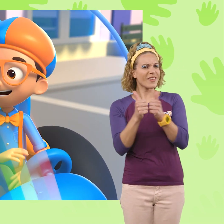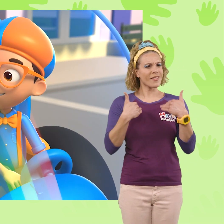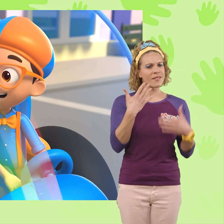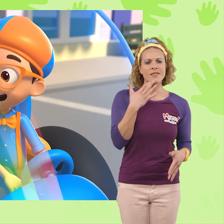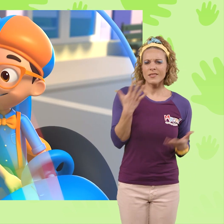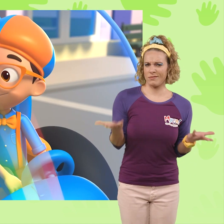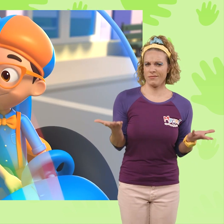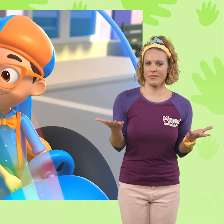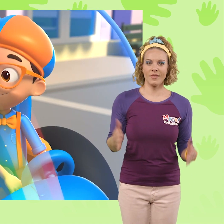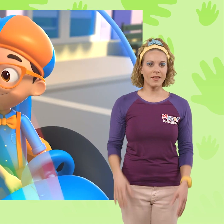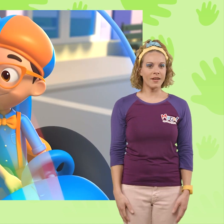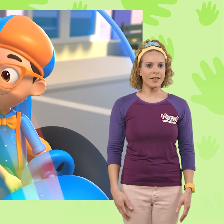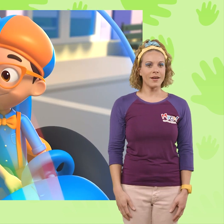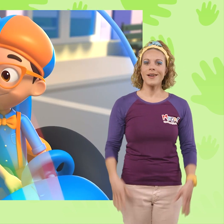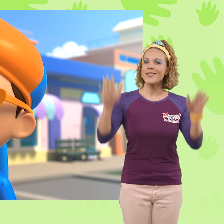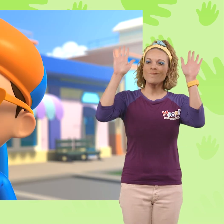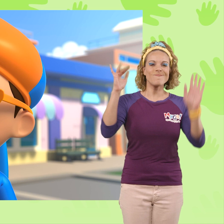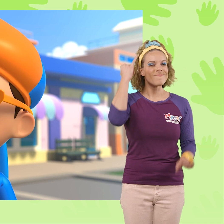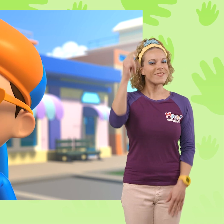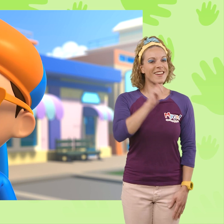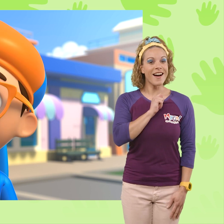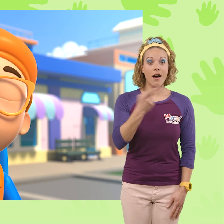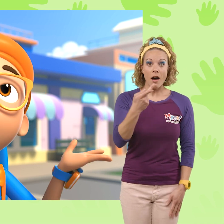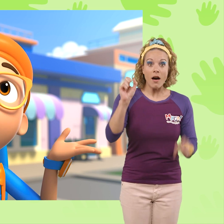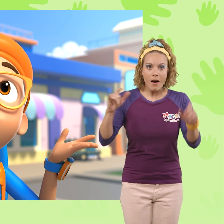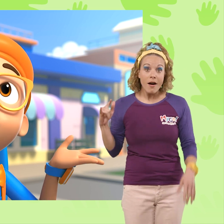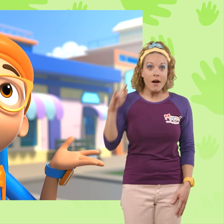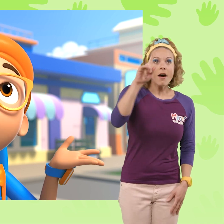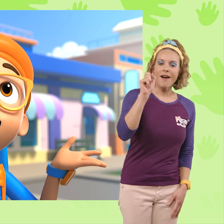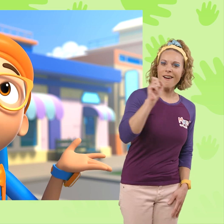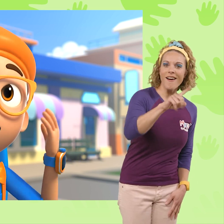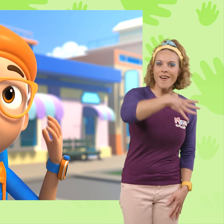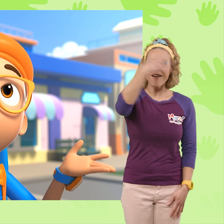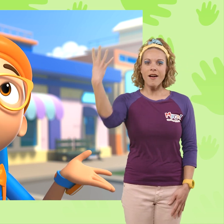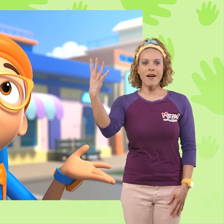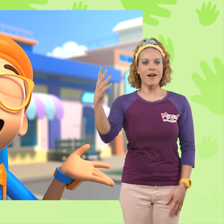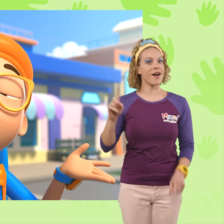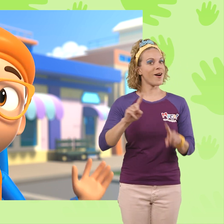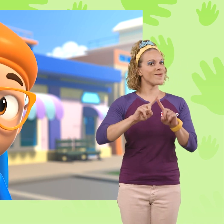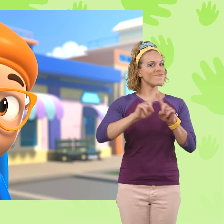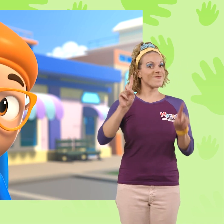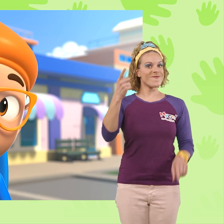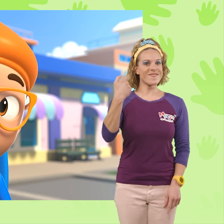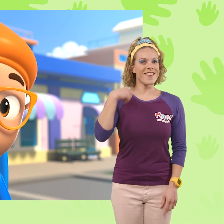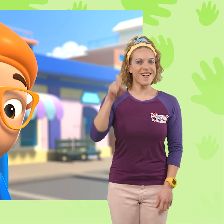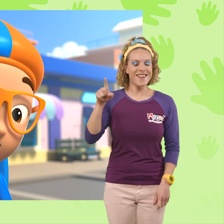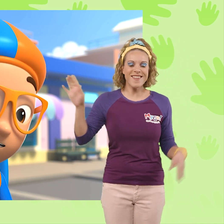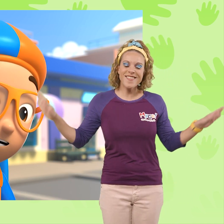its colors? Great idea, Tabs! We can fly up and ask the rainbow and find out! But first, I'm gonna need